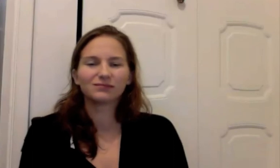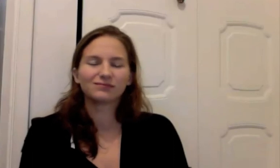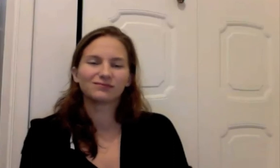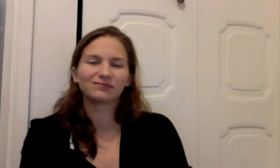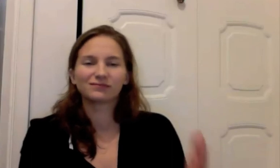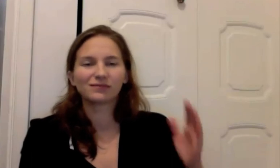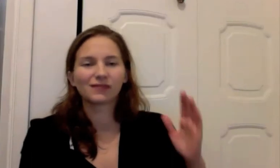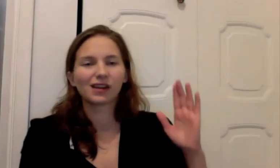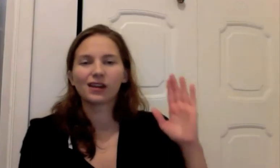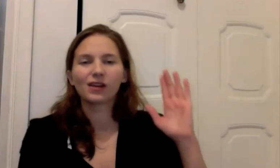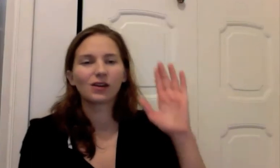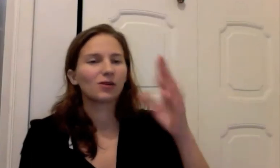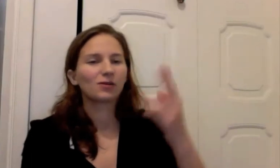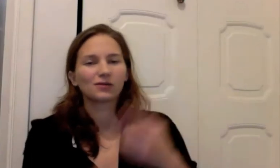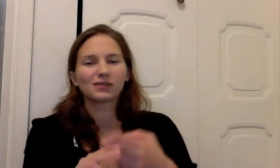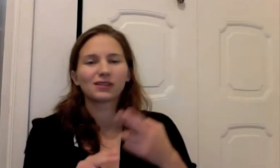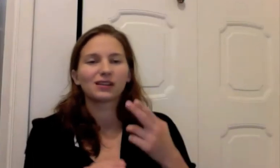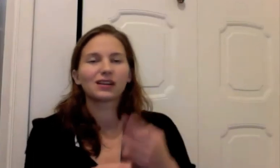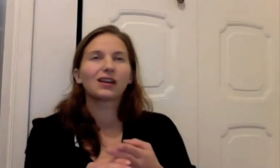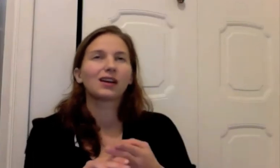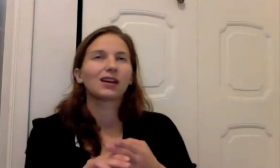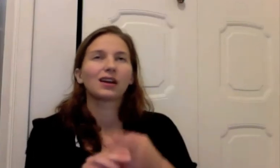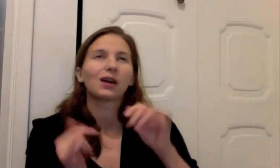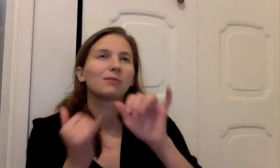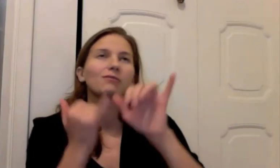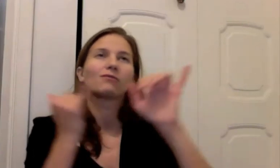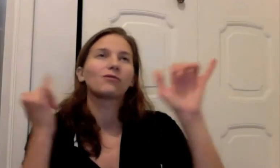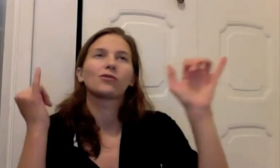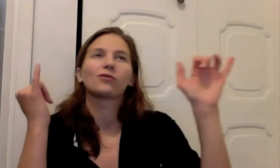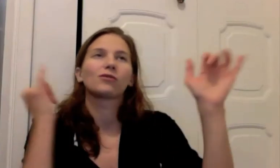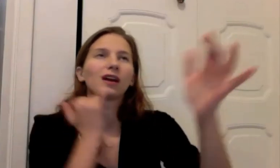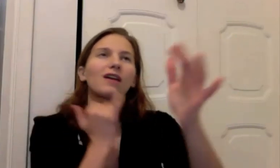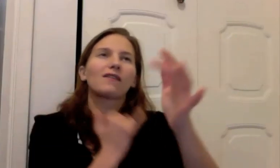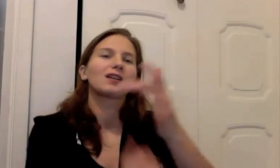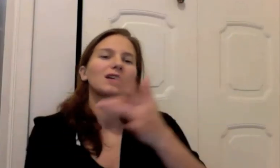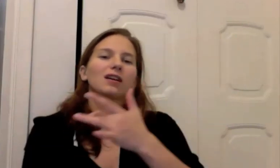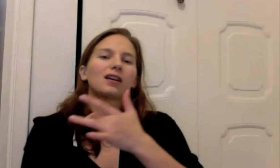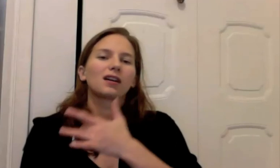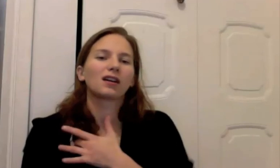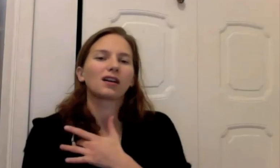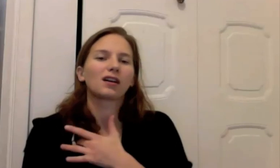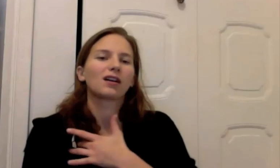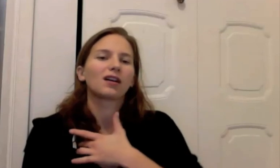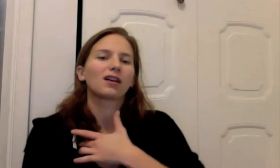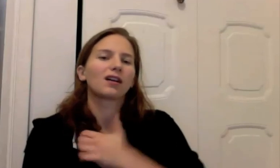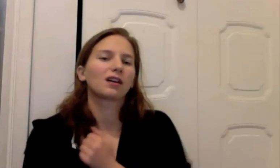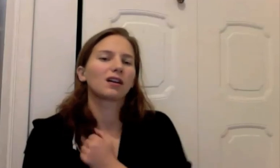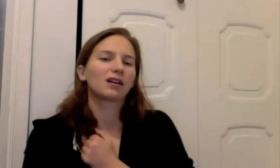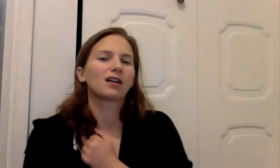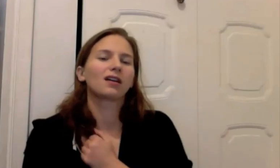Your name Forever the name On my lips